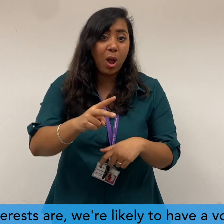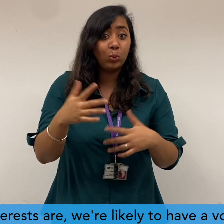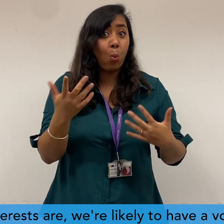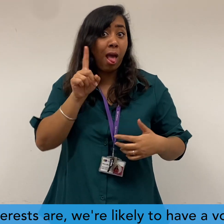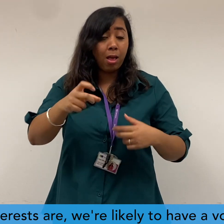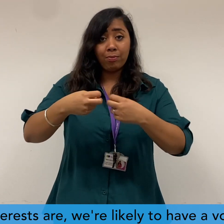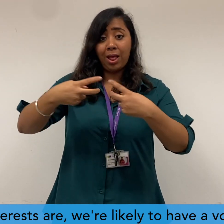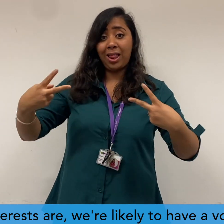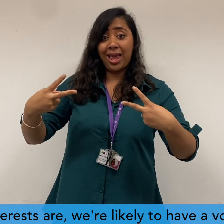on the links to find out more.